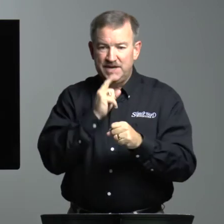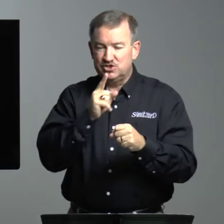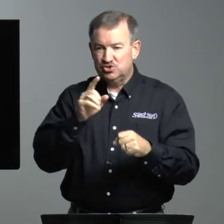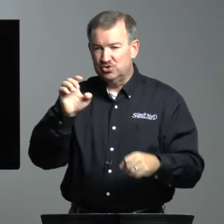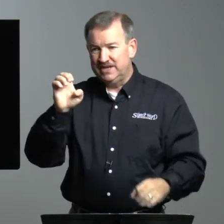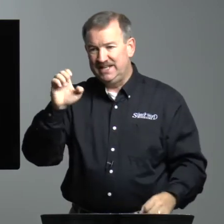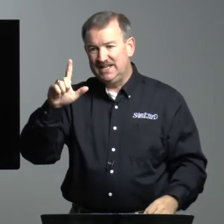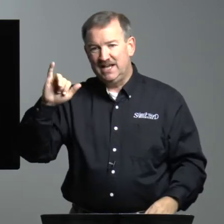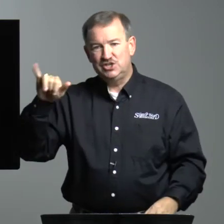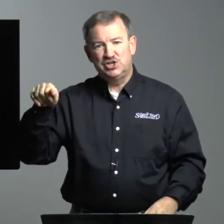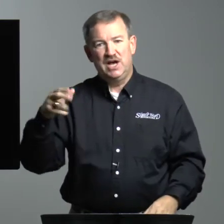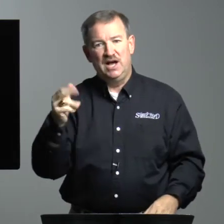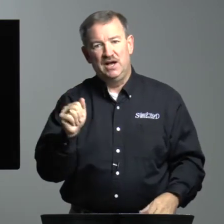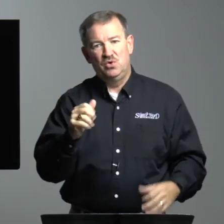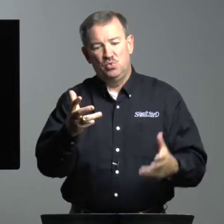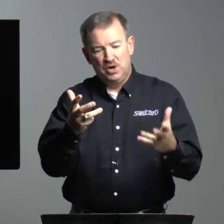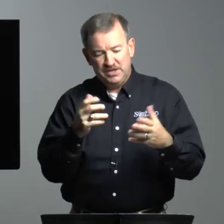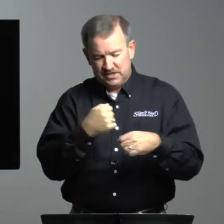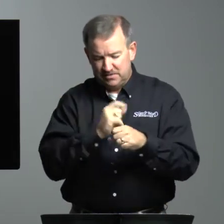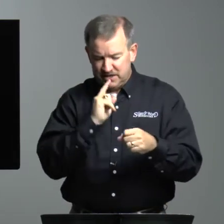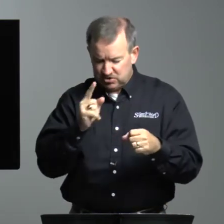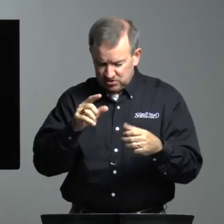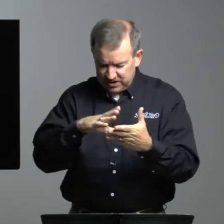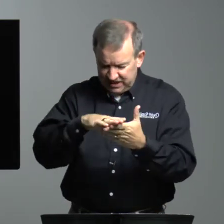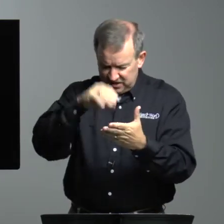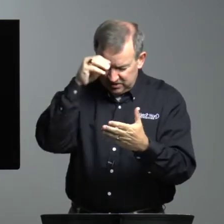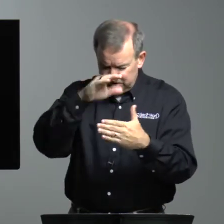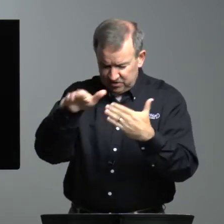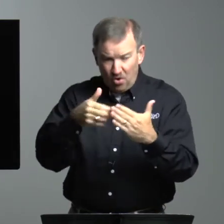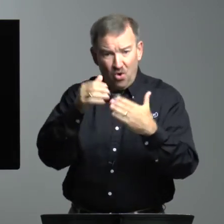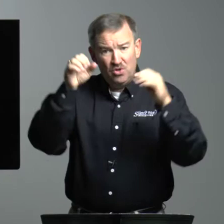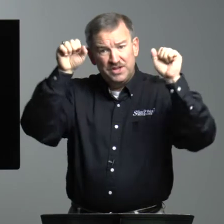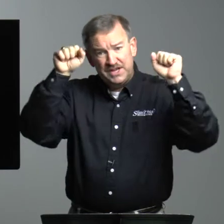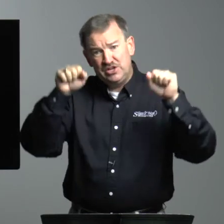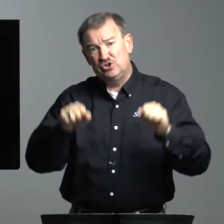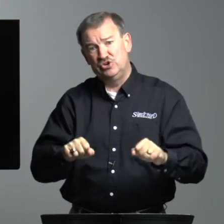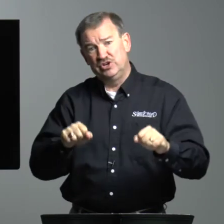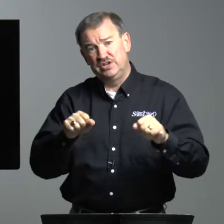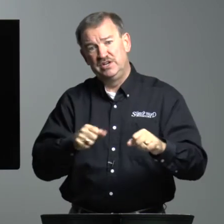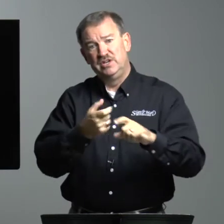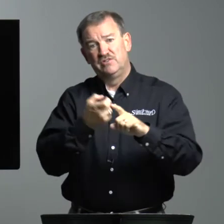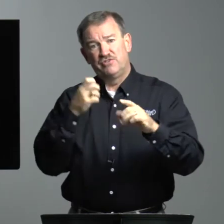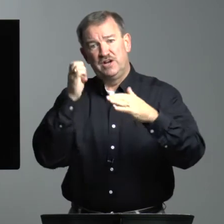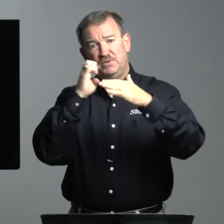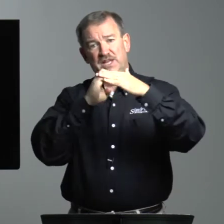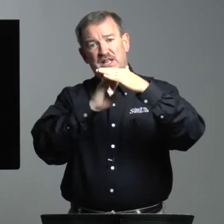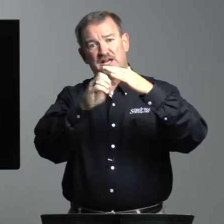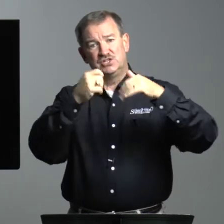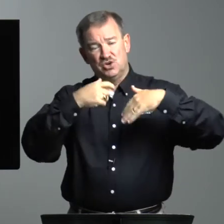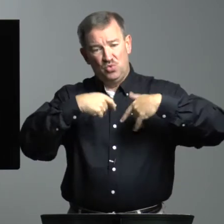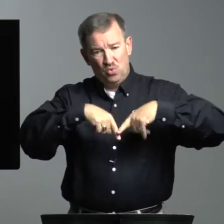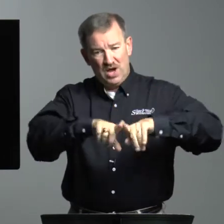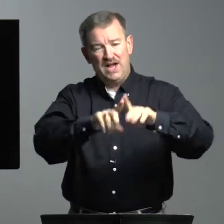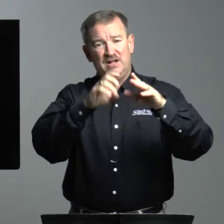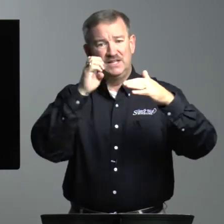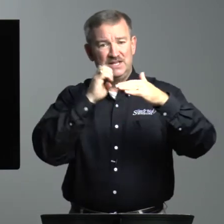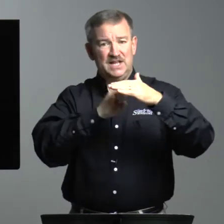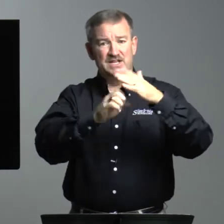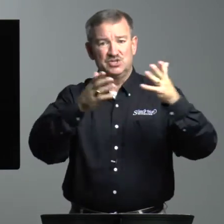make sure Elisha wanted to make sure he learned all that he could from Elijah while Elijah